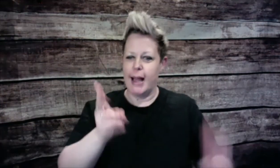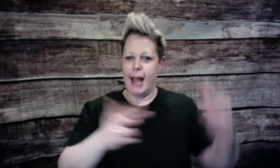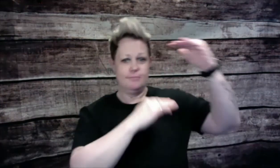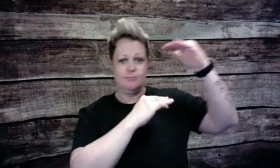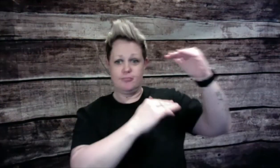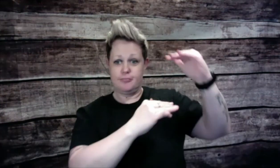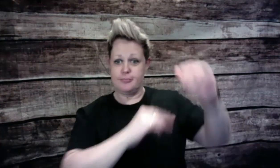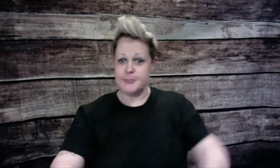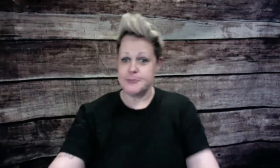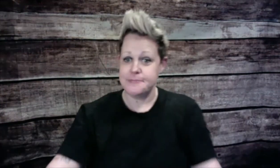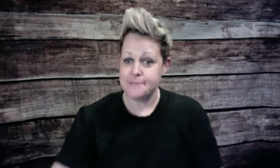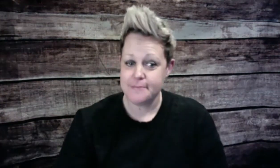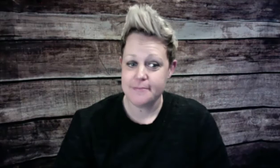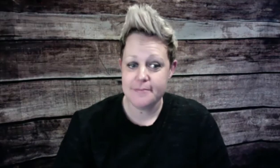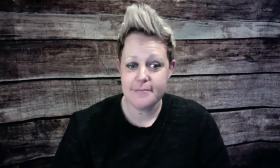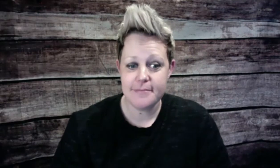Let's do that part again.